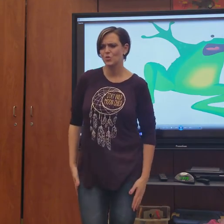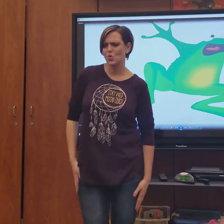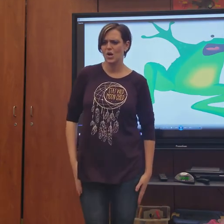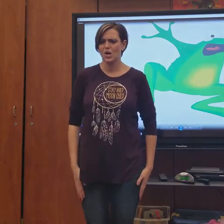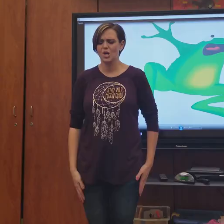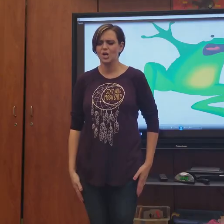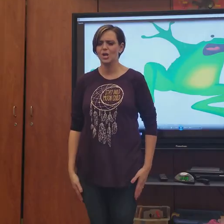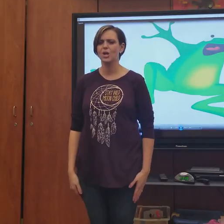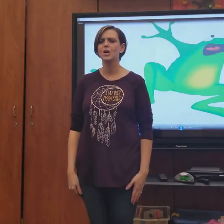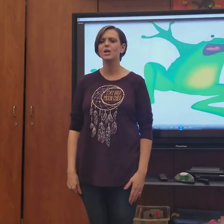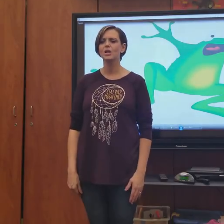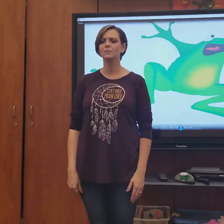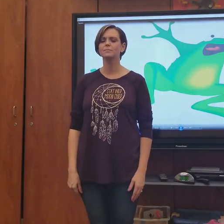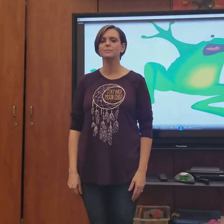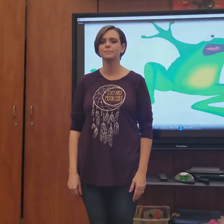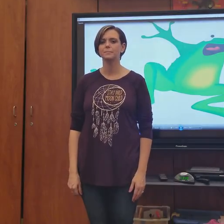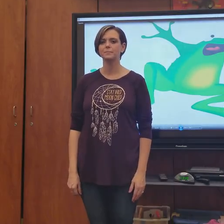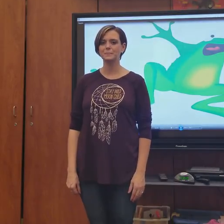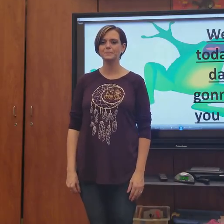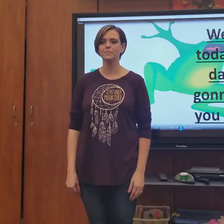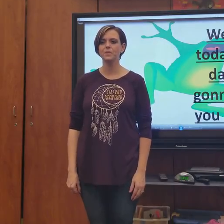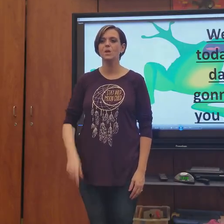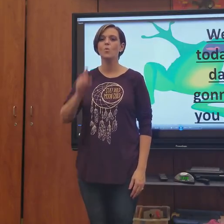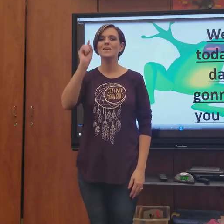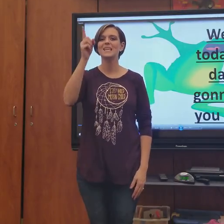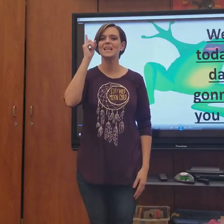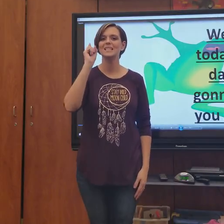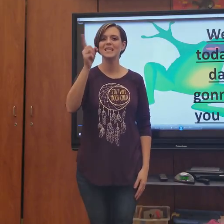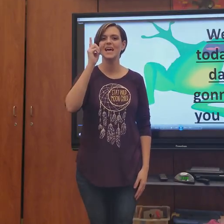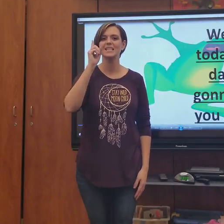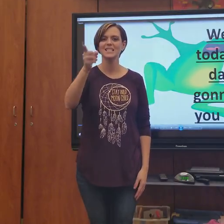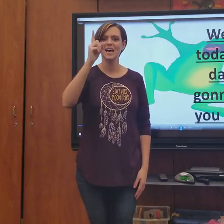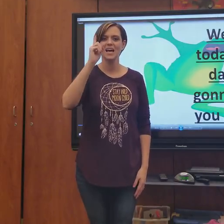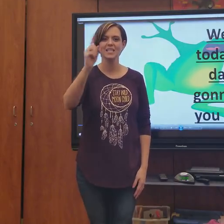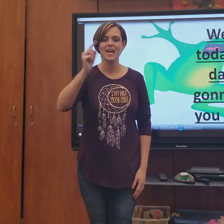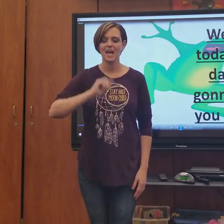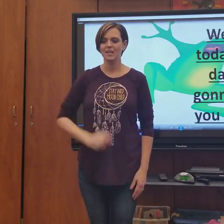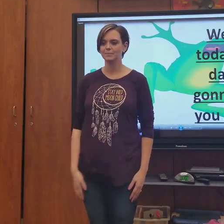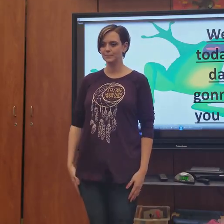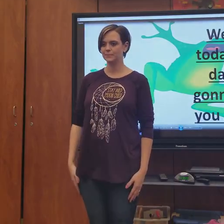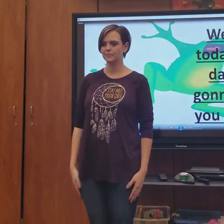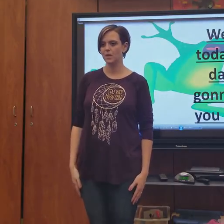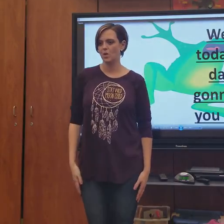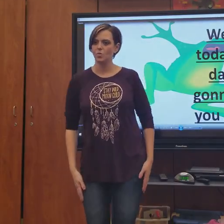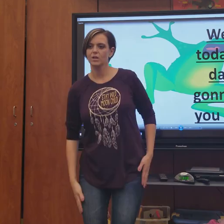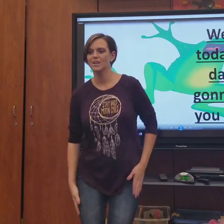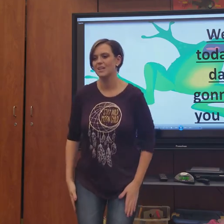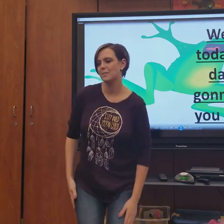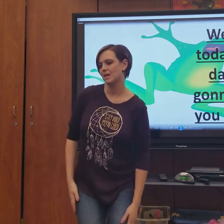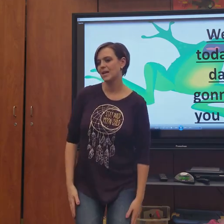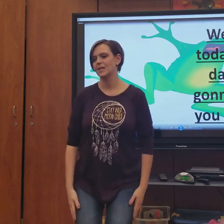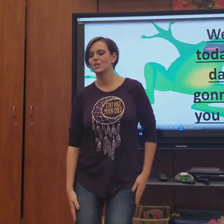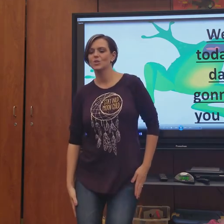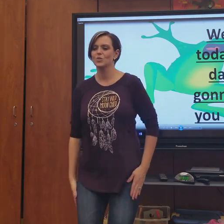squirm. We said today's the day we're gonna make you